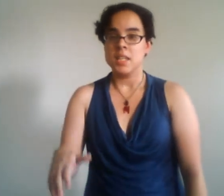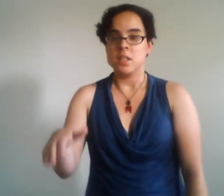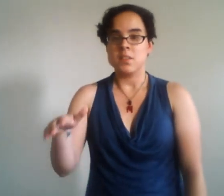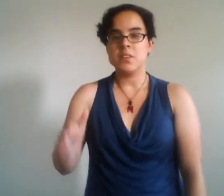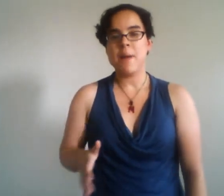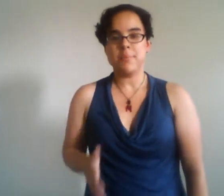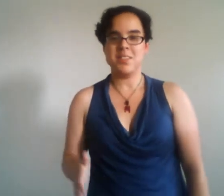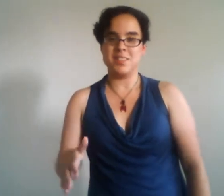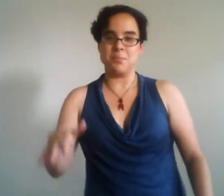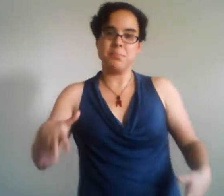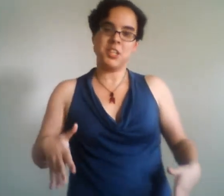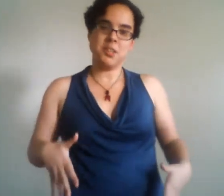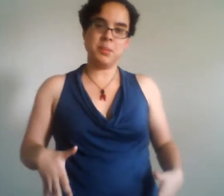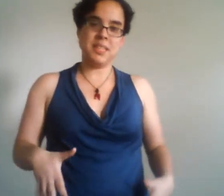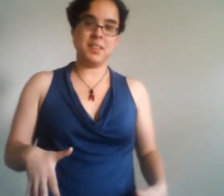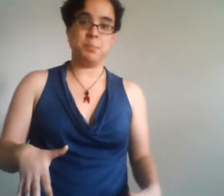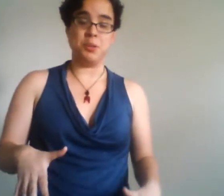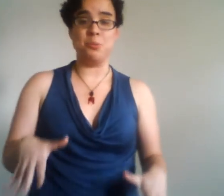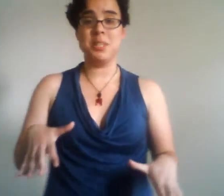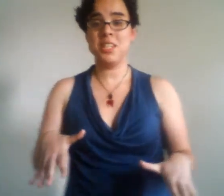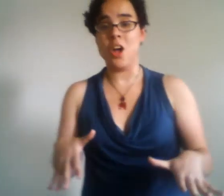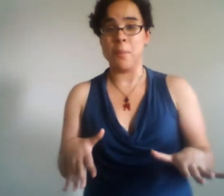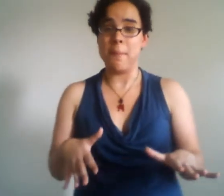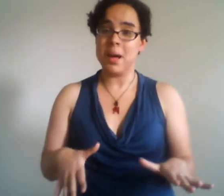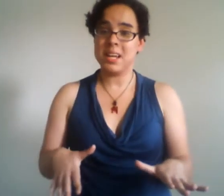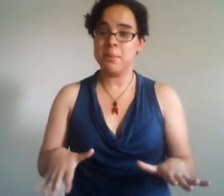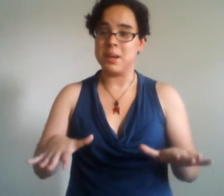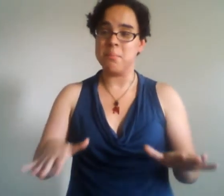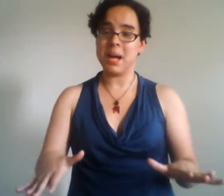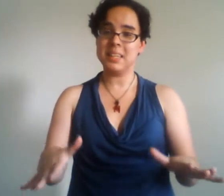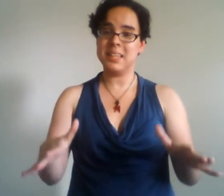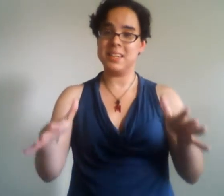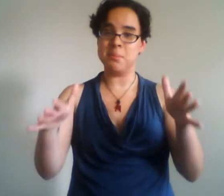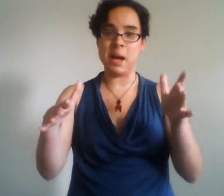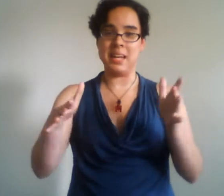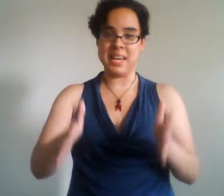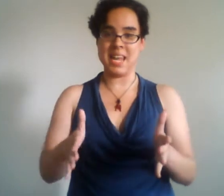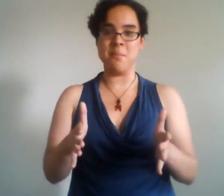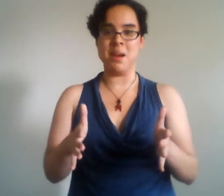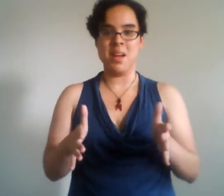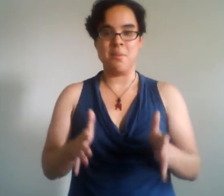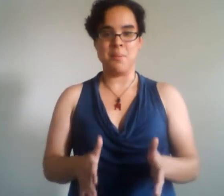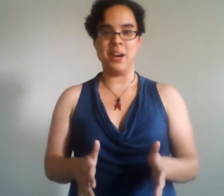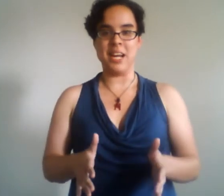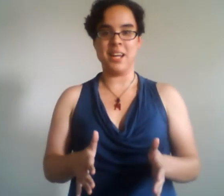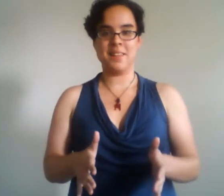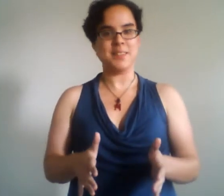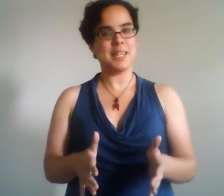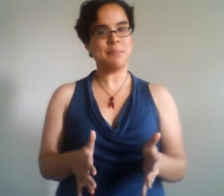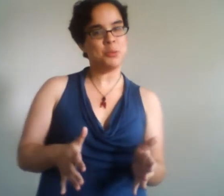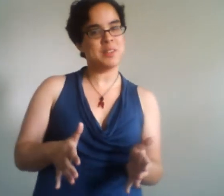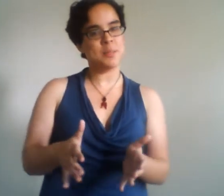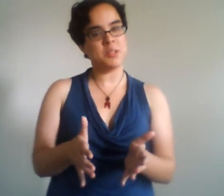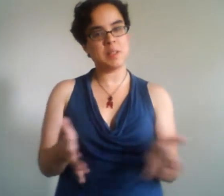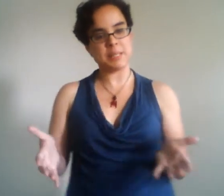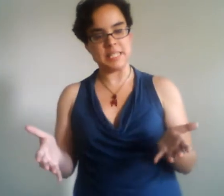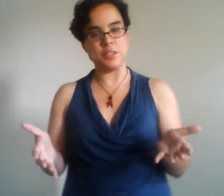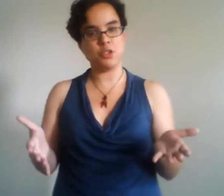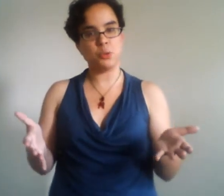Since baptism buried beneath this burden written on my body but embodied in my name Mary the same two syllables split in two